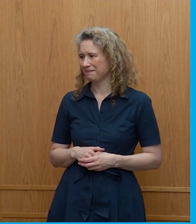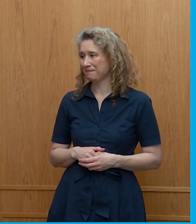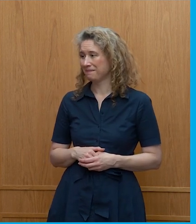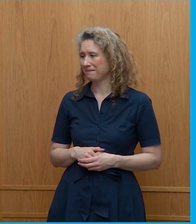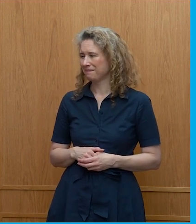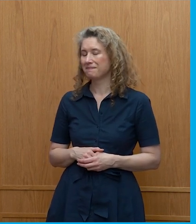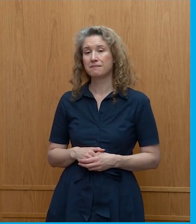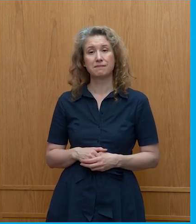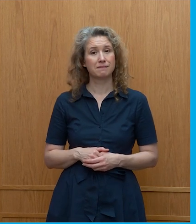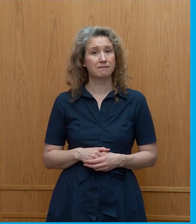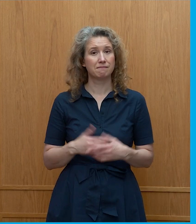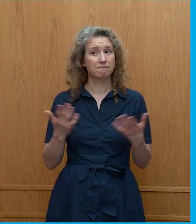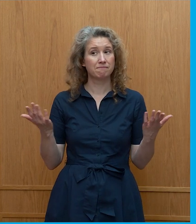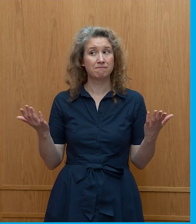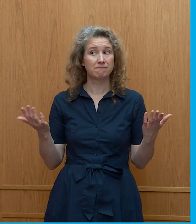any thoughts behind